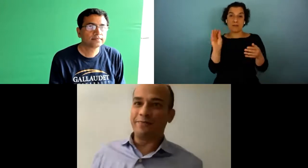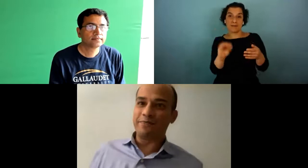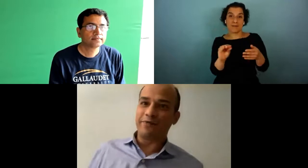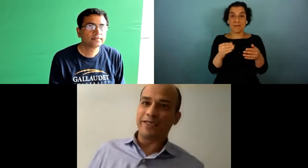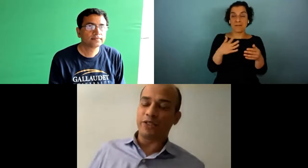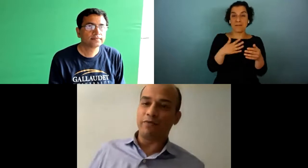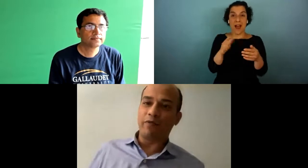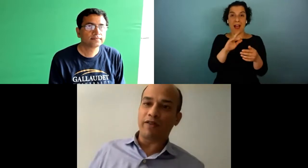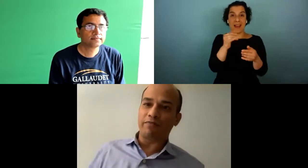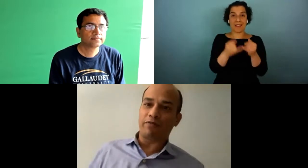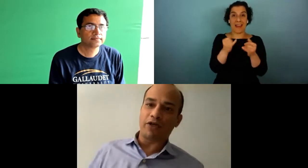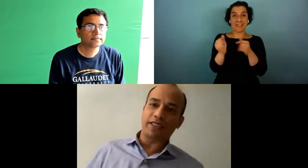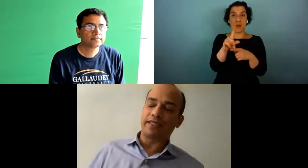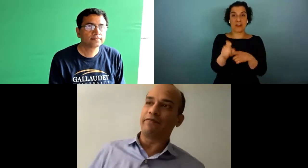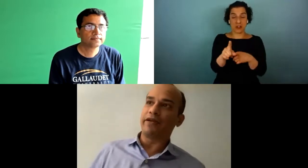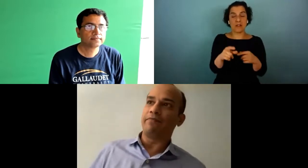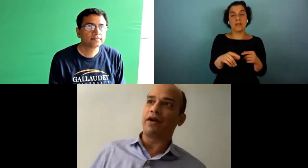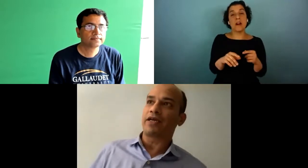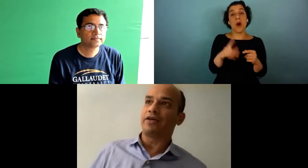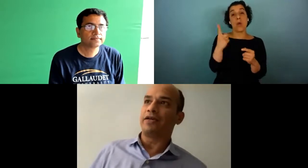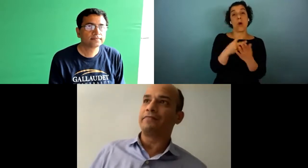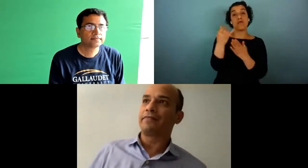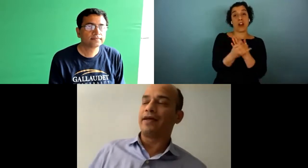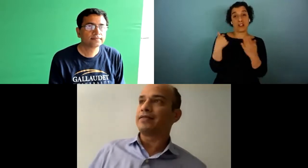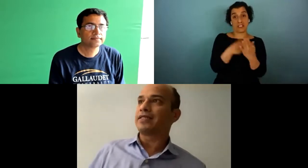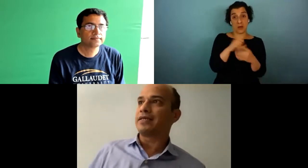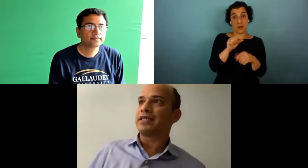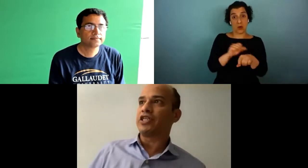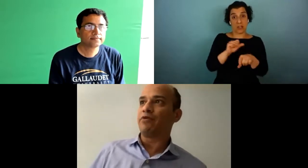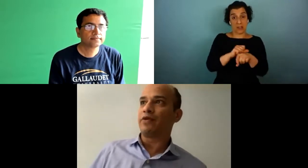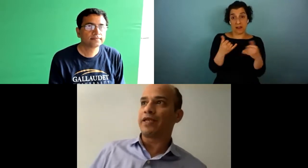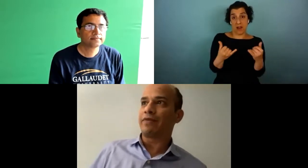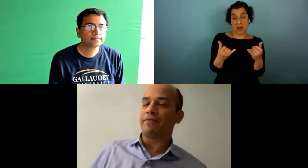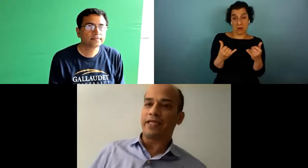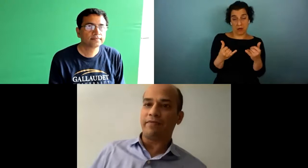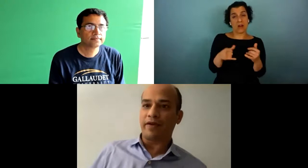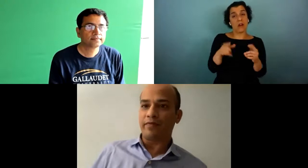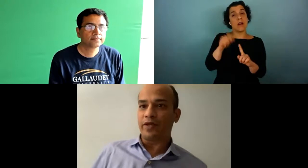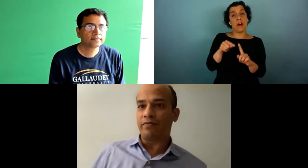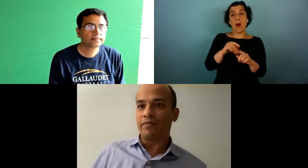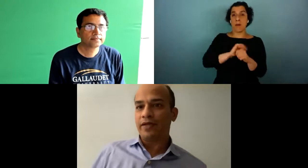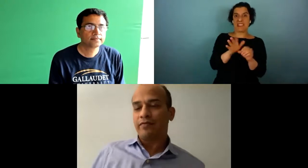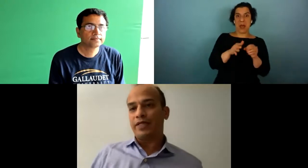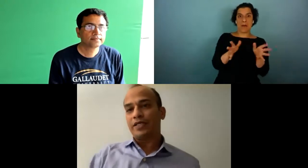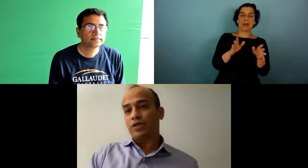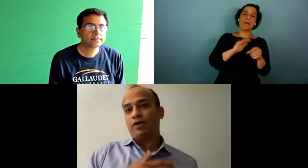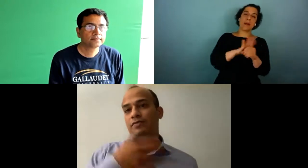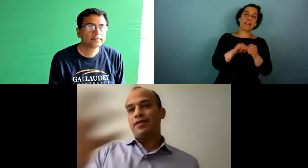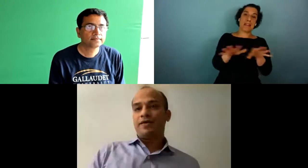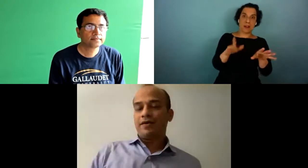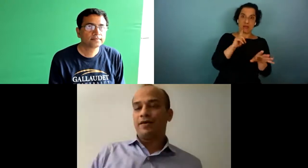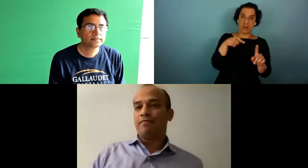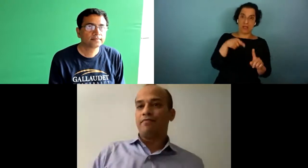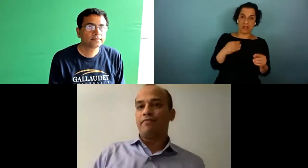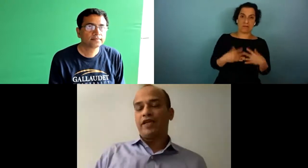um right so one of the projects that we are embarking on and this is essentially motivated by the pandemic you know i saw